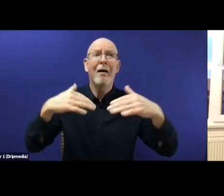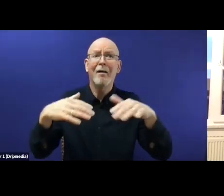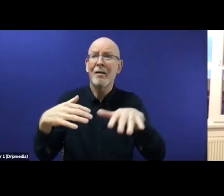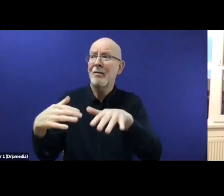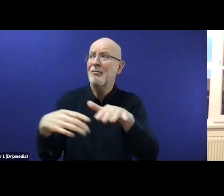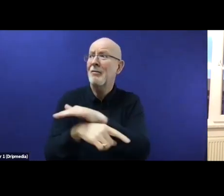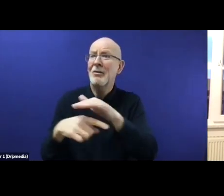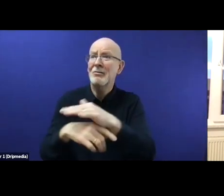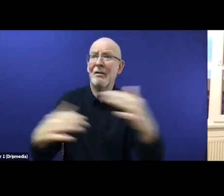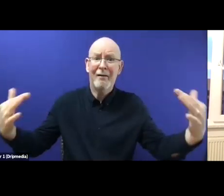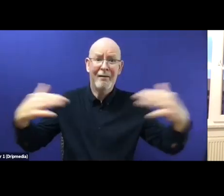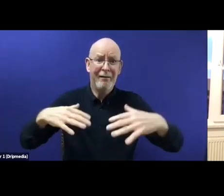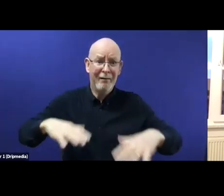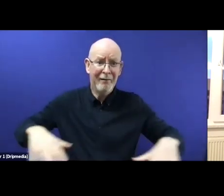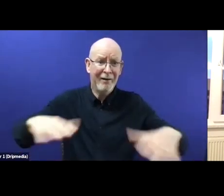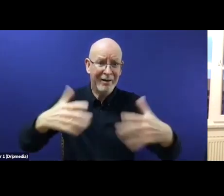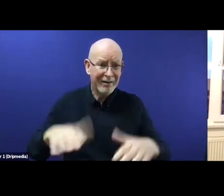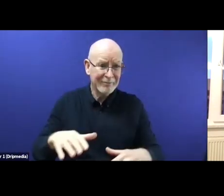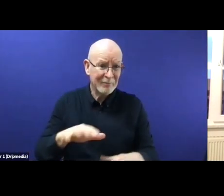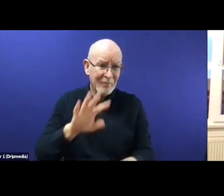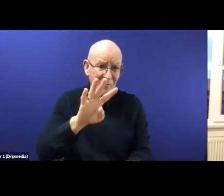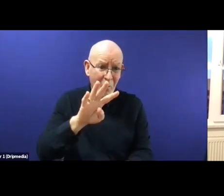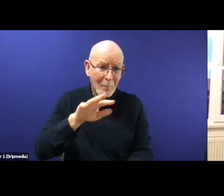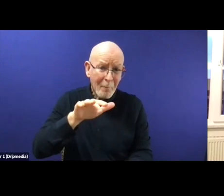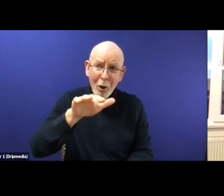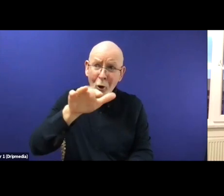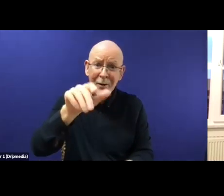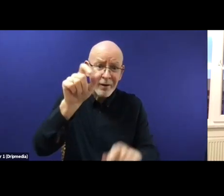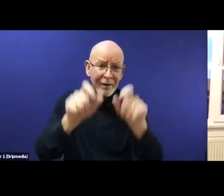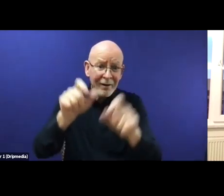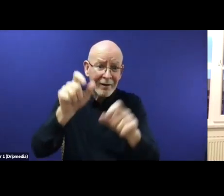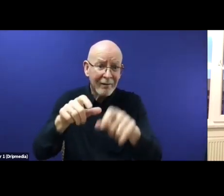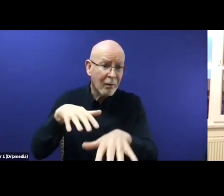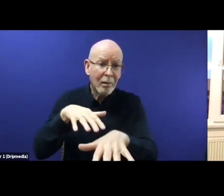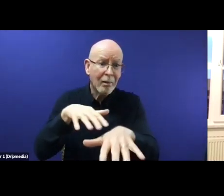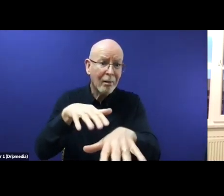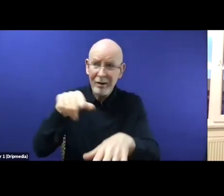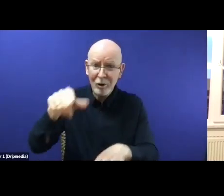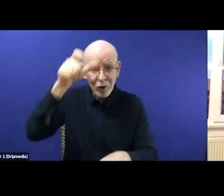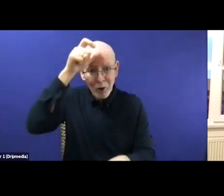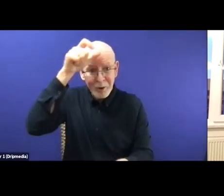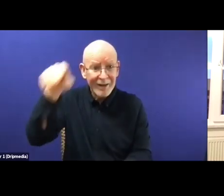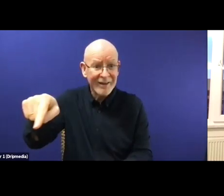asylum, you see stark differences, and you see stark differences in defining solidarity.